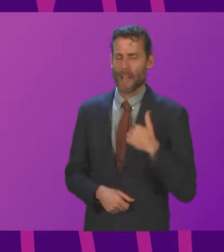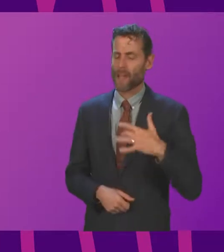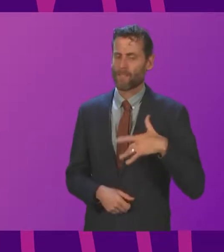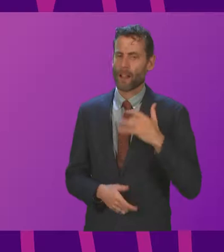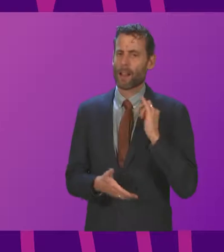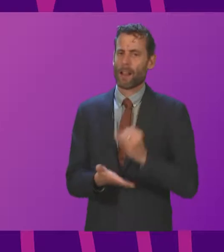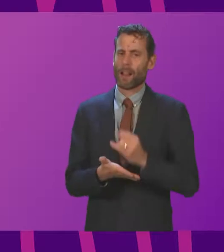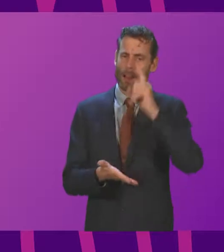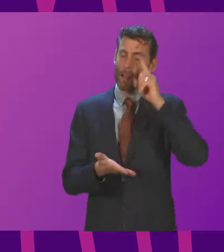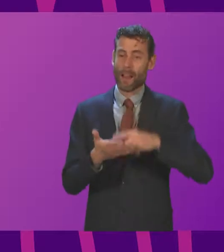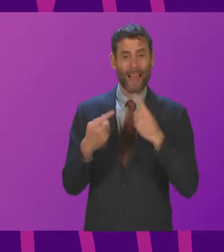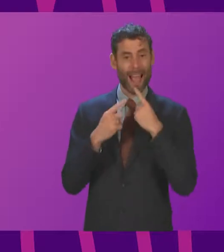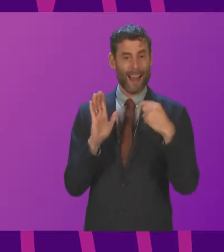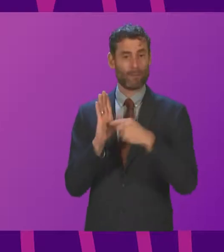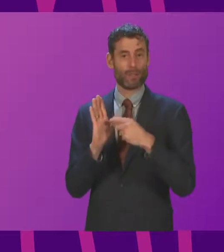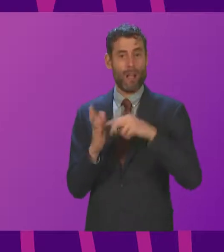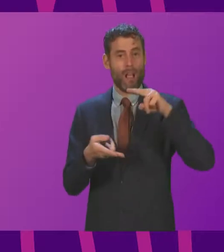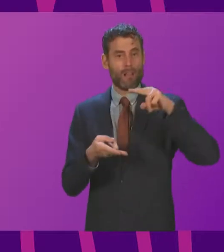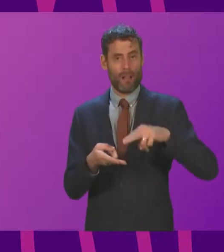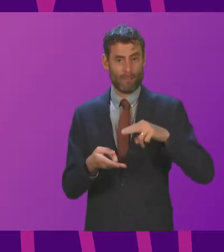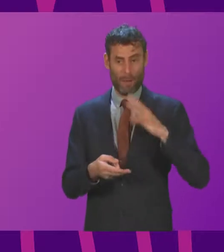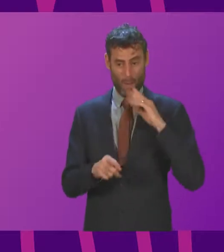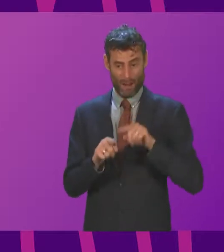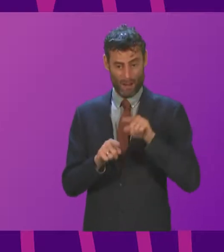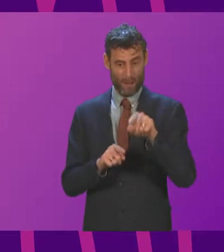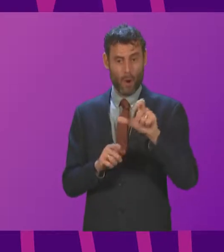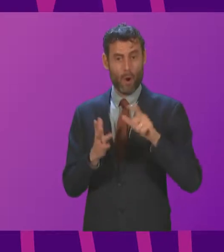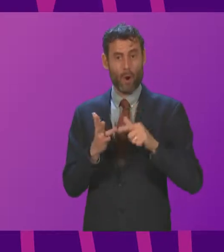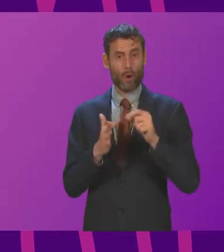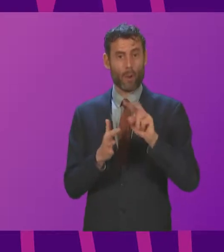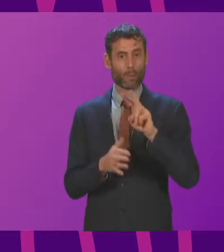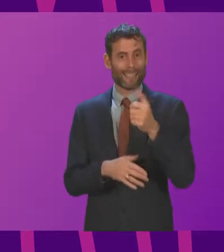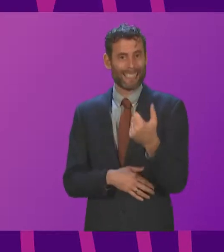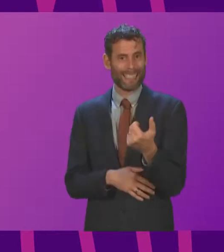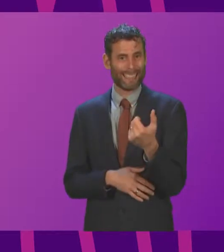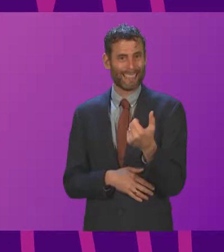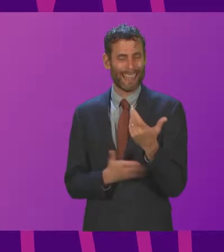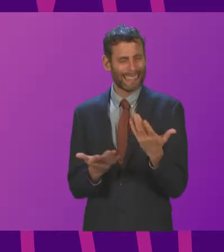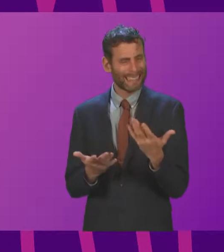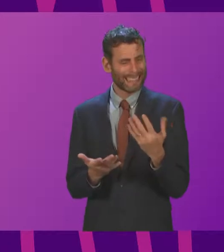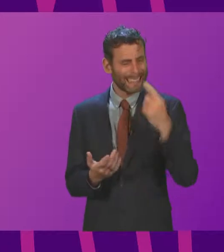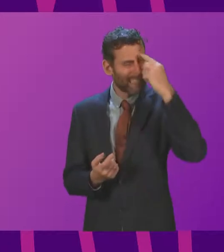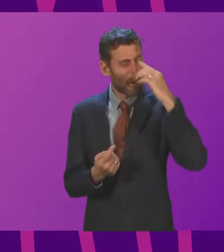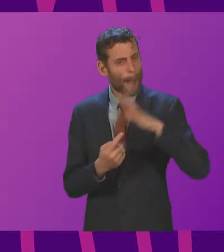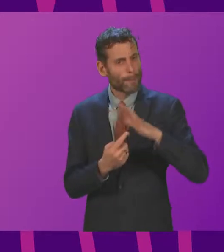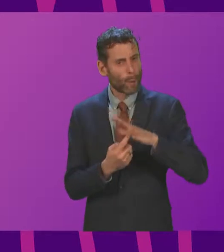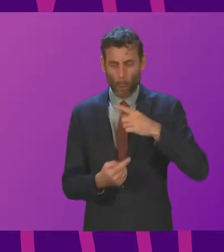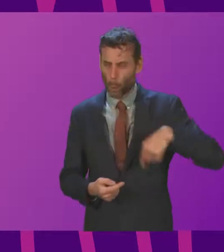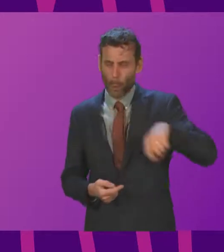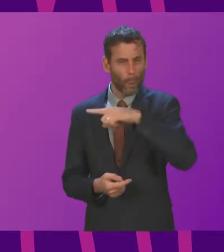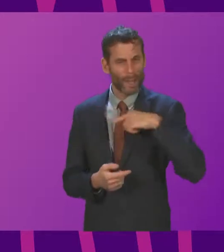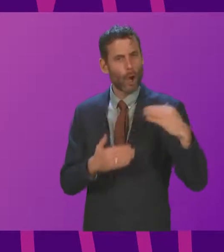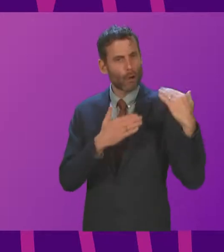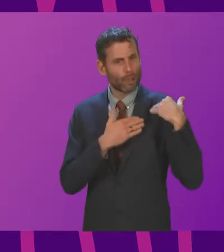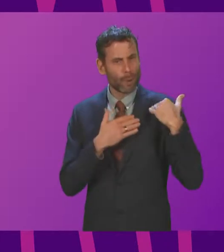from COP26 starting when all of us have an obligation to think about how we contribute